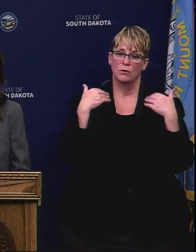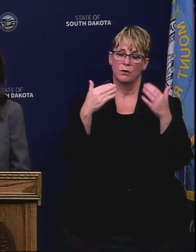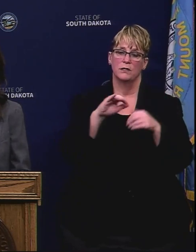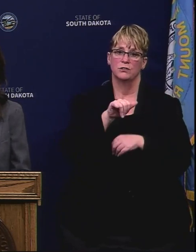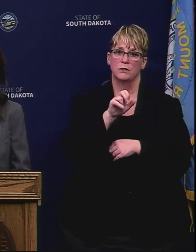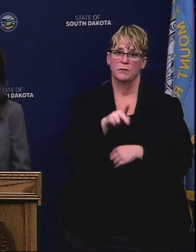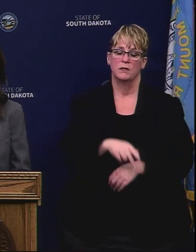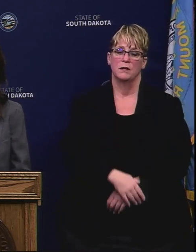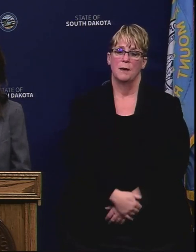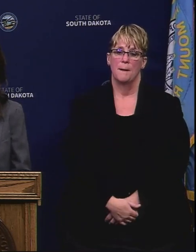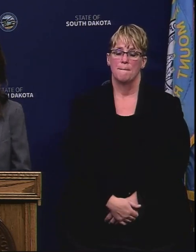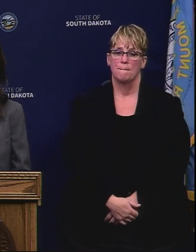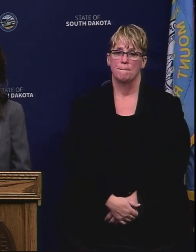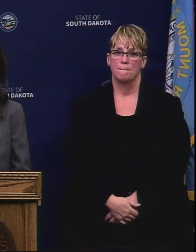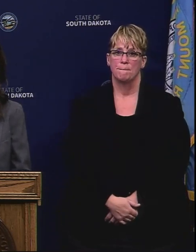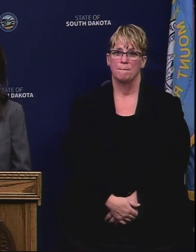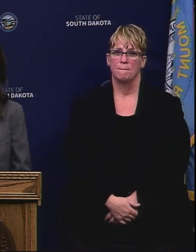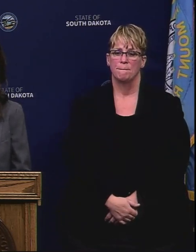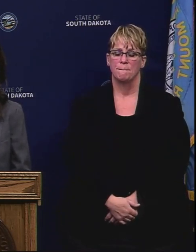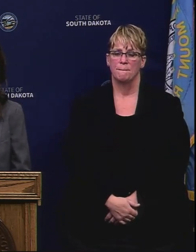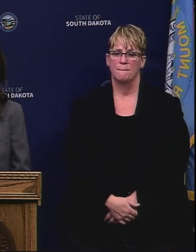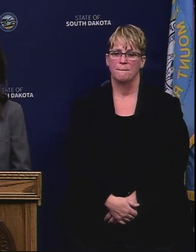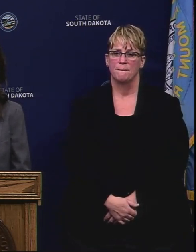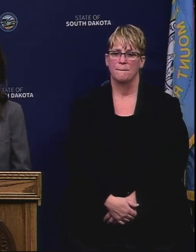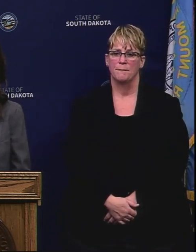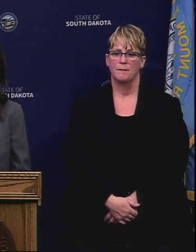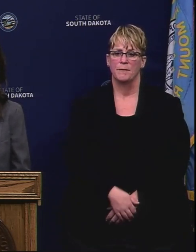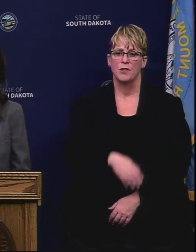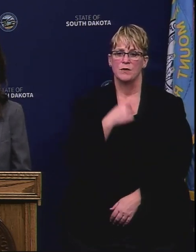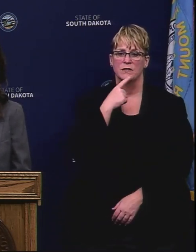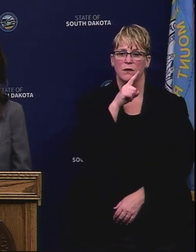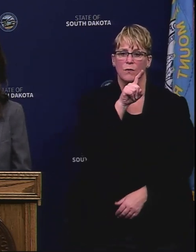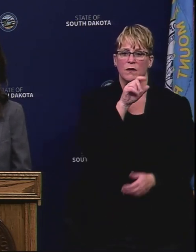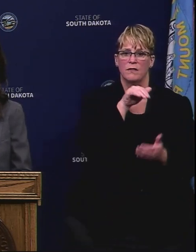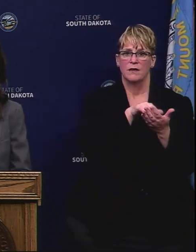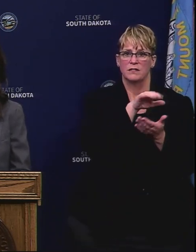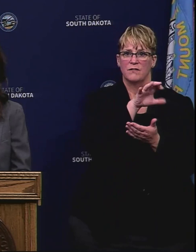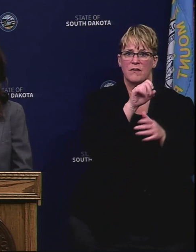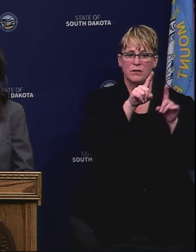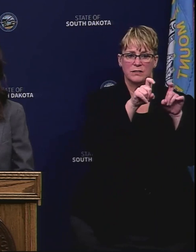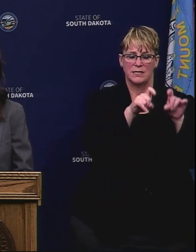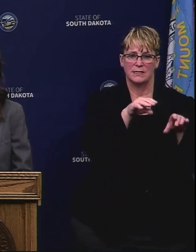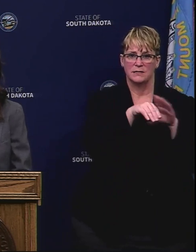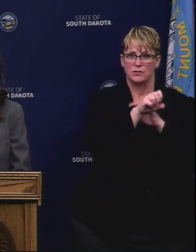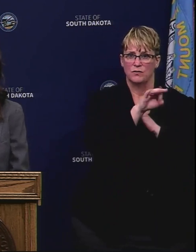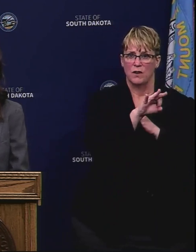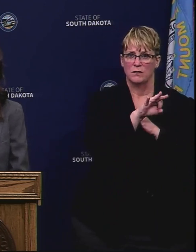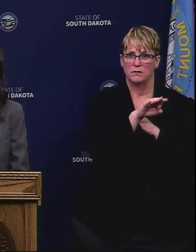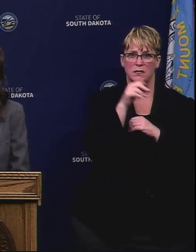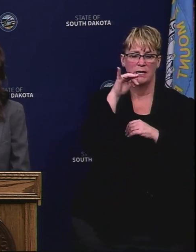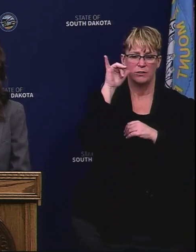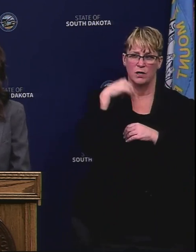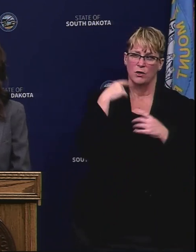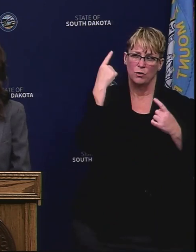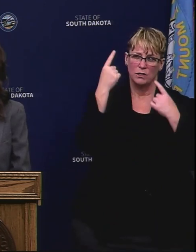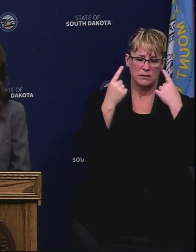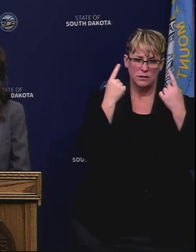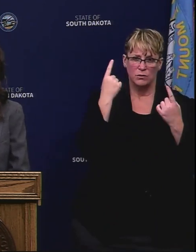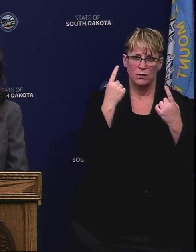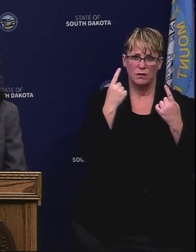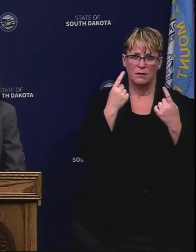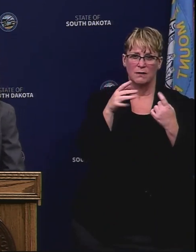JP. Well you had 1500 tests in Sioux Falls yesterday. Are you considering doing